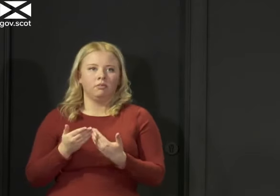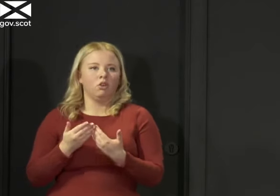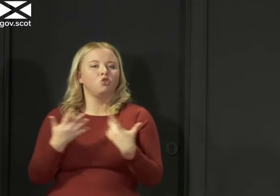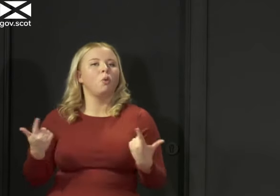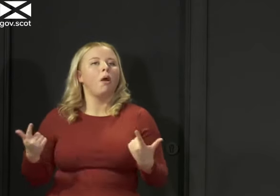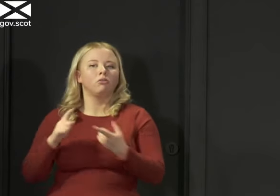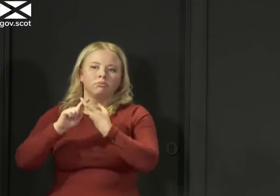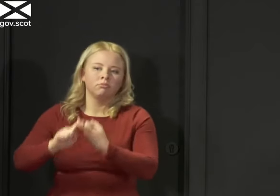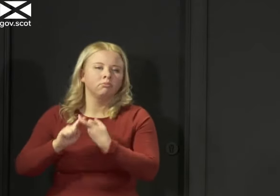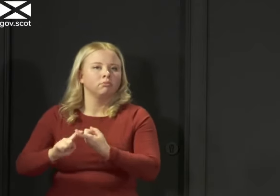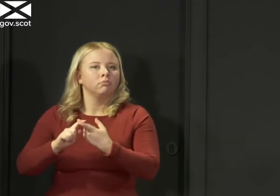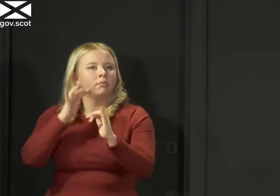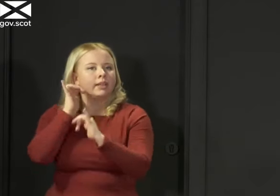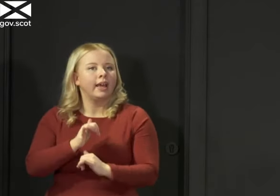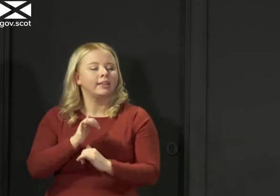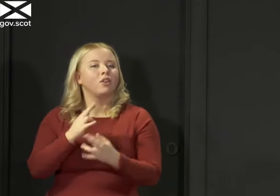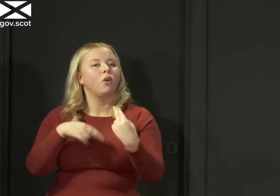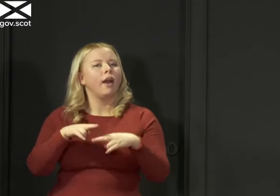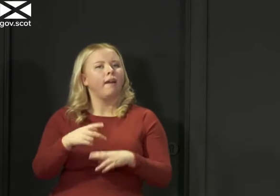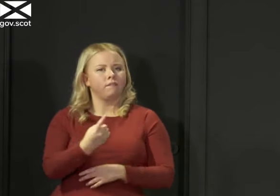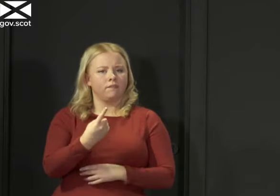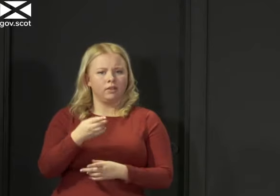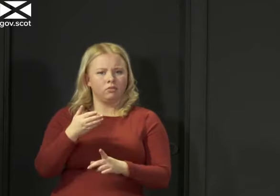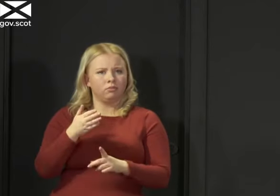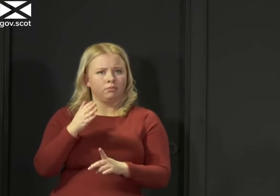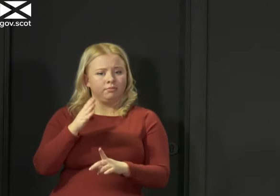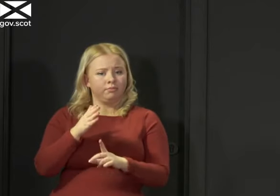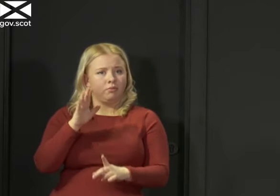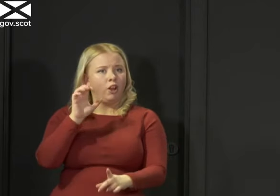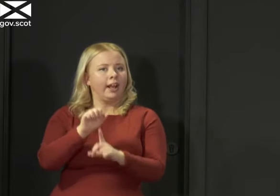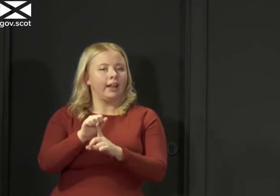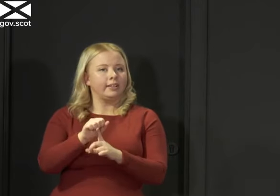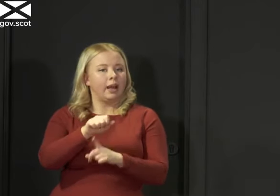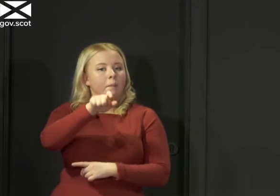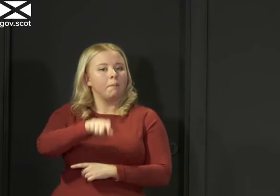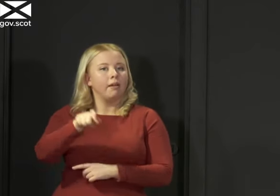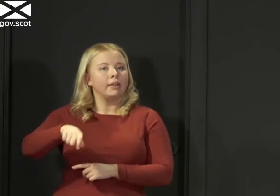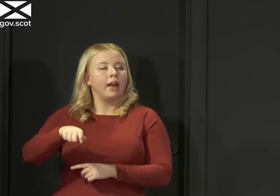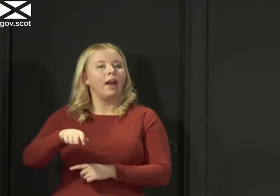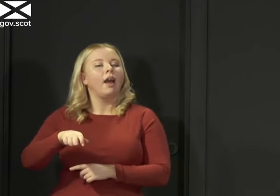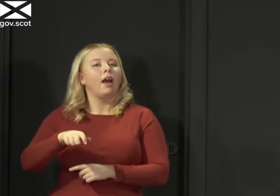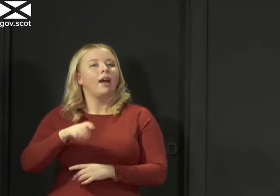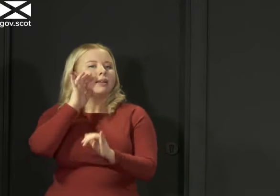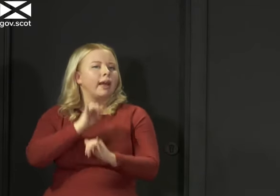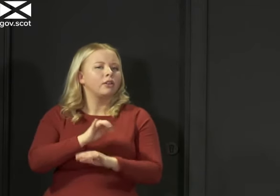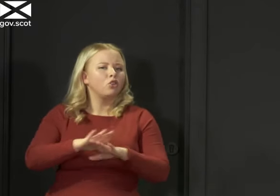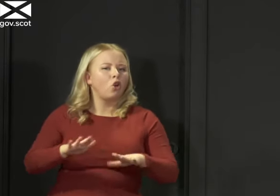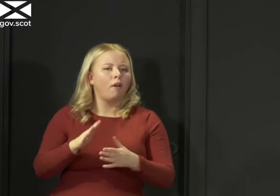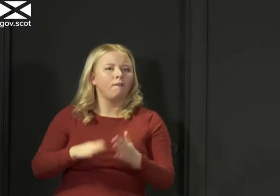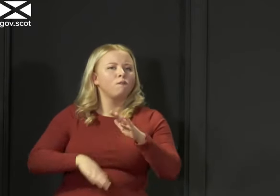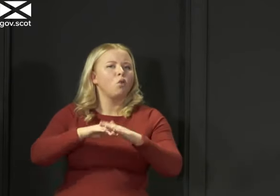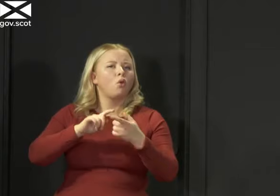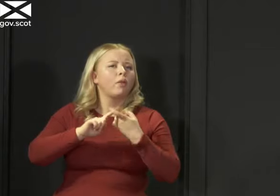alone. So, if you are recognising that, particularly with an asymptomatic person, it is not as reliable as it might be in other circumstances.